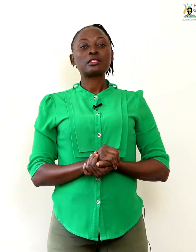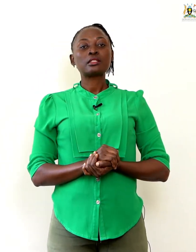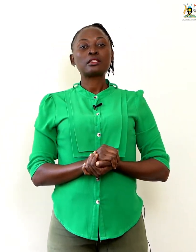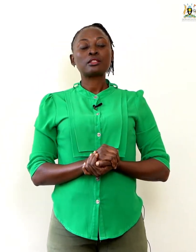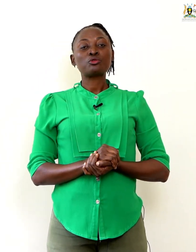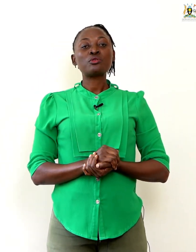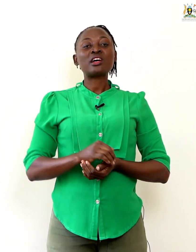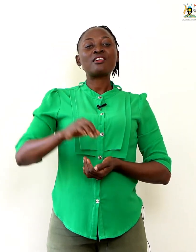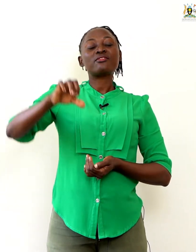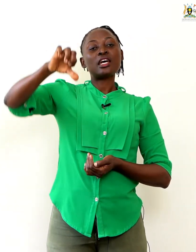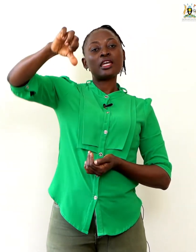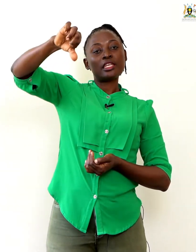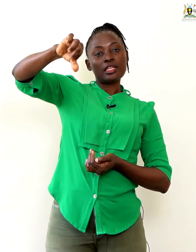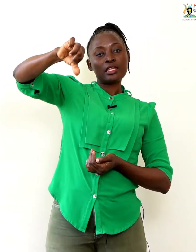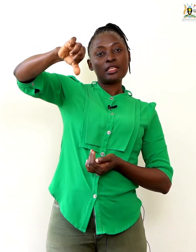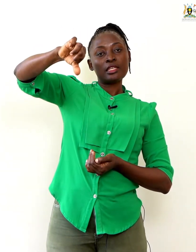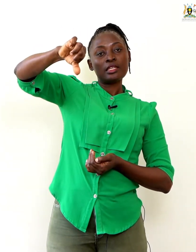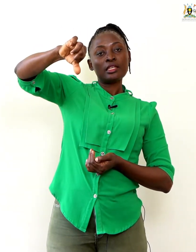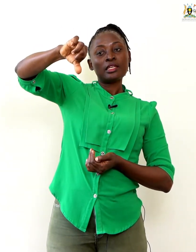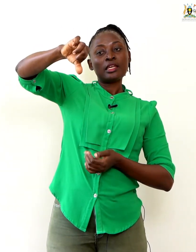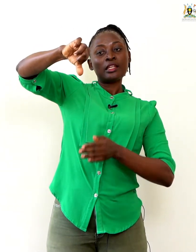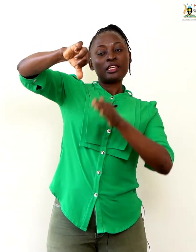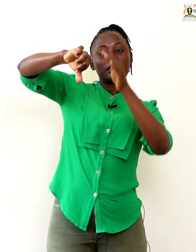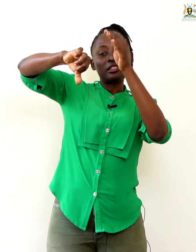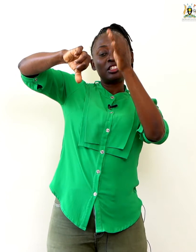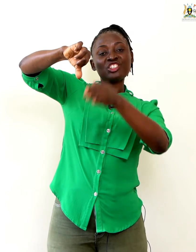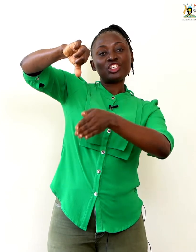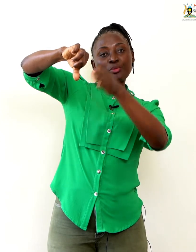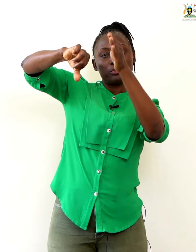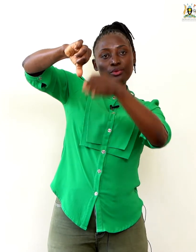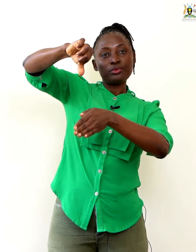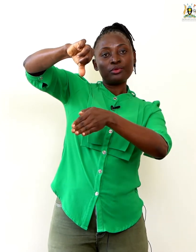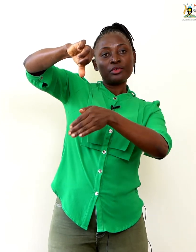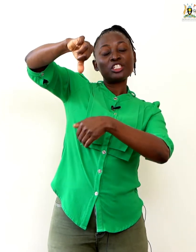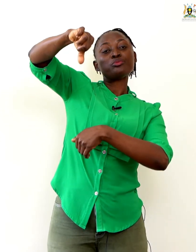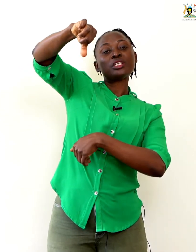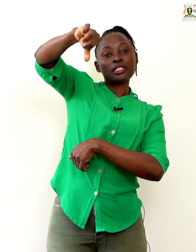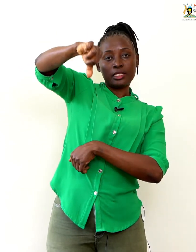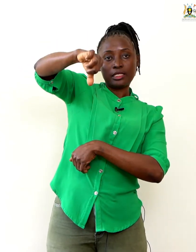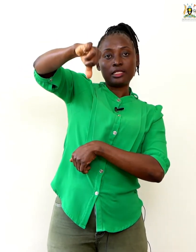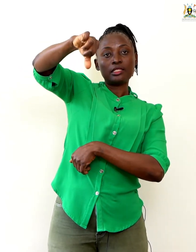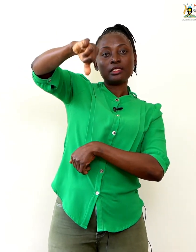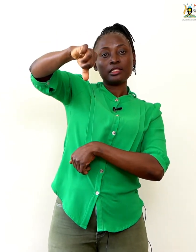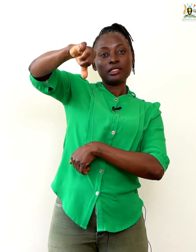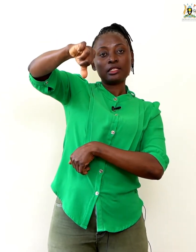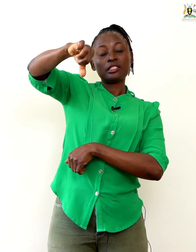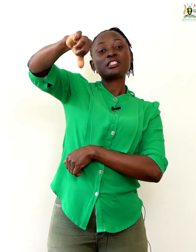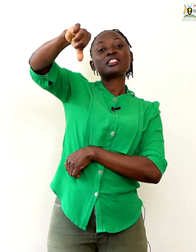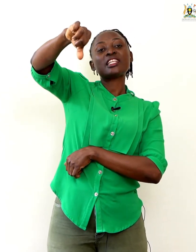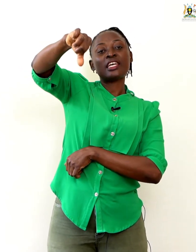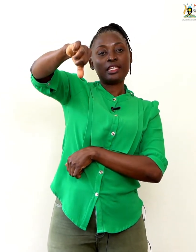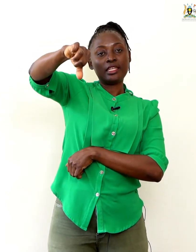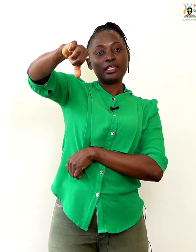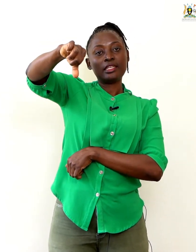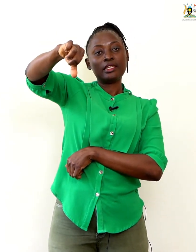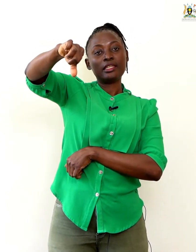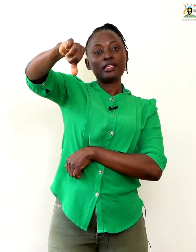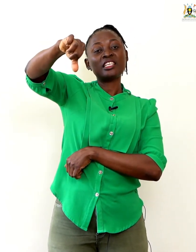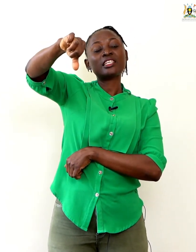When have 9, like its shape, it bends. This is 9. Later,